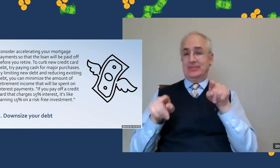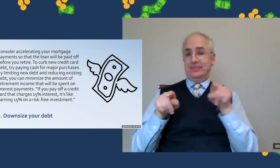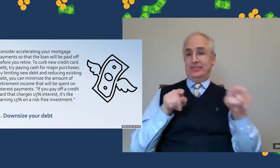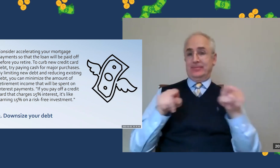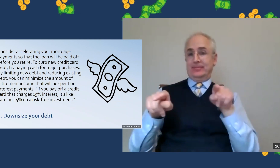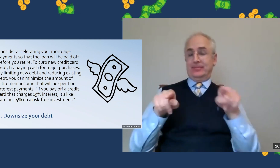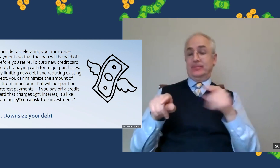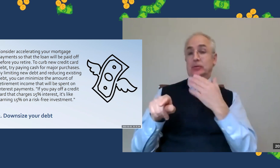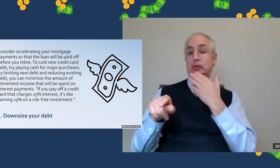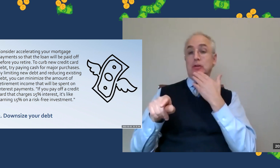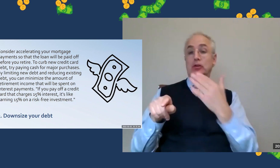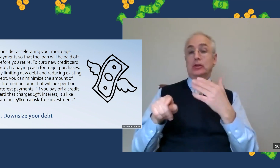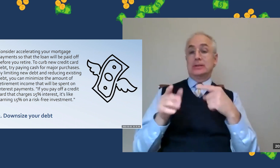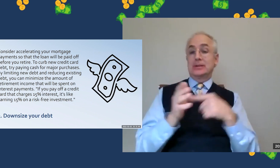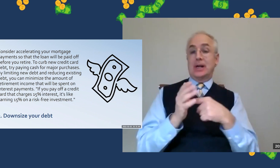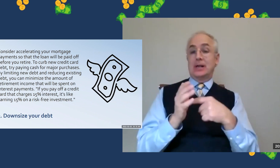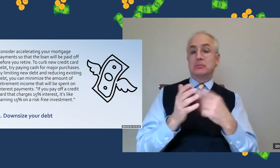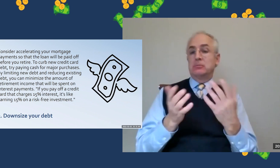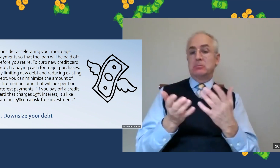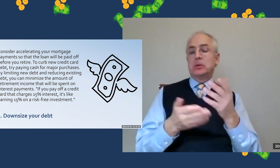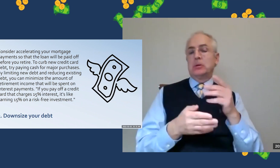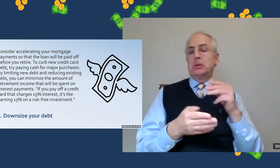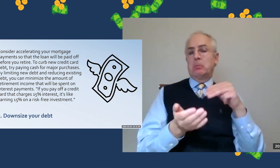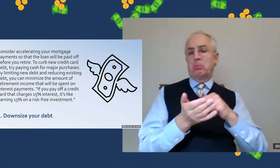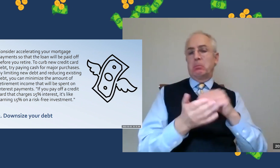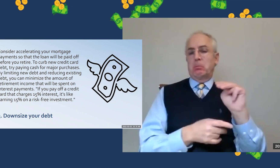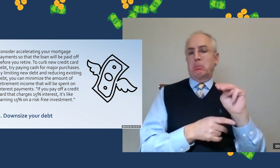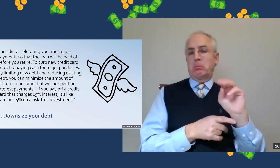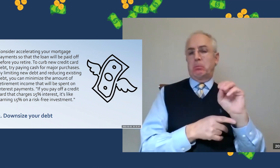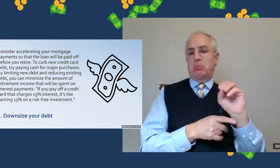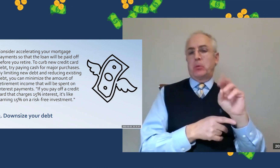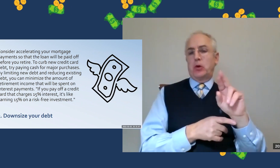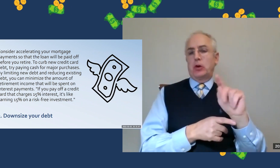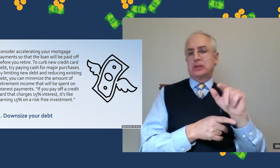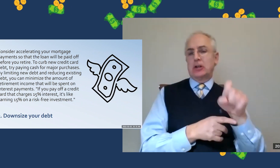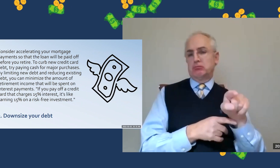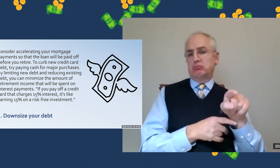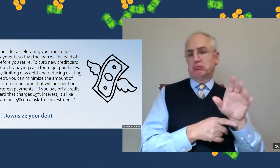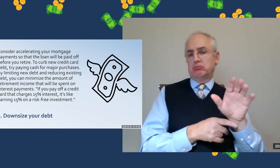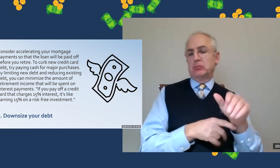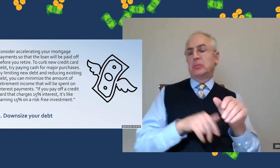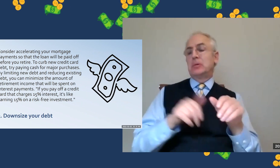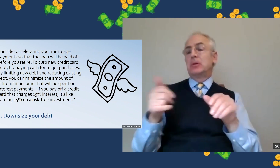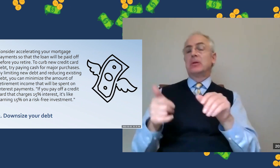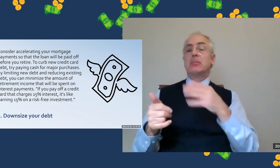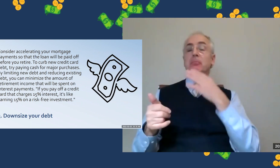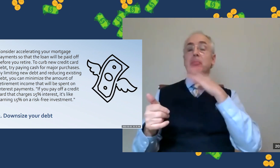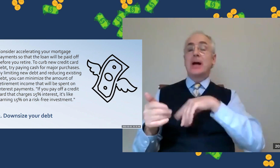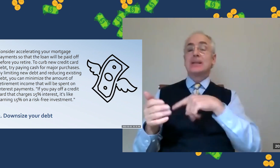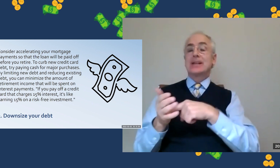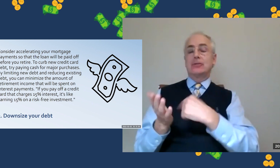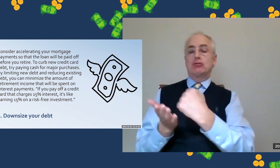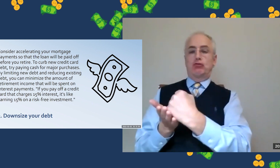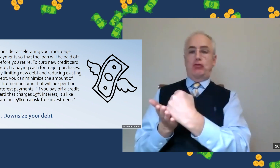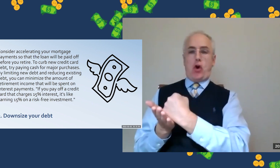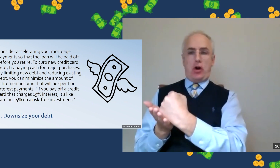Now there is such a thing as good debt and bad debt. Something like a mortgage would be considered a good debt.